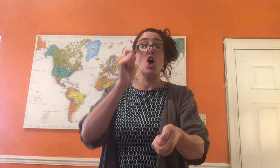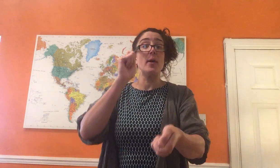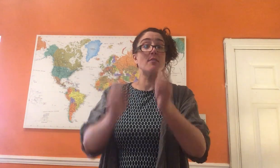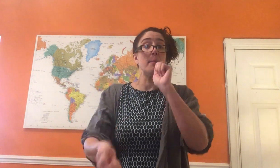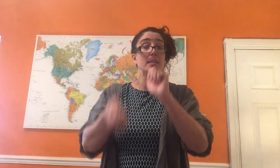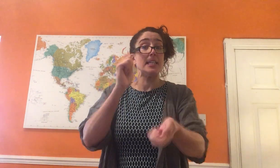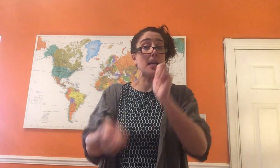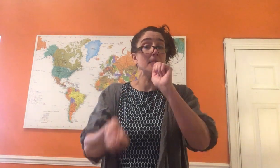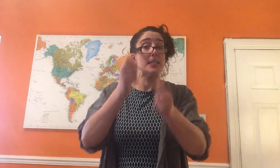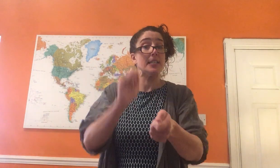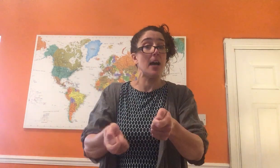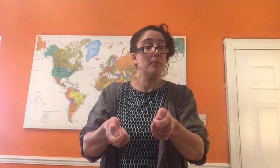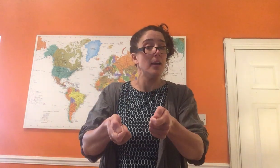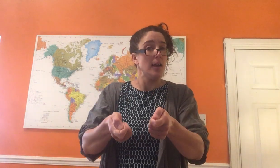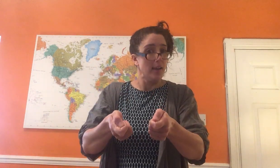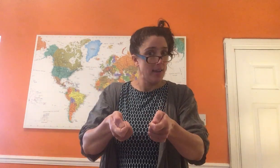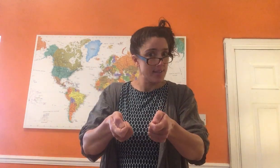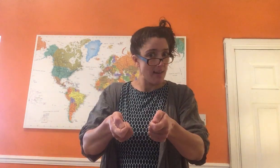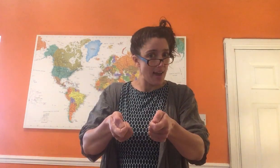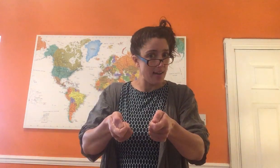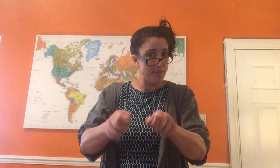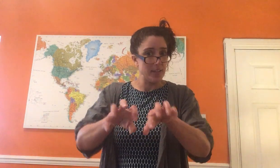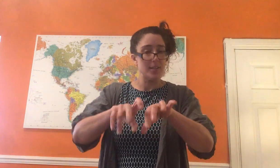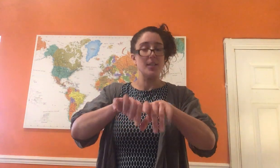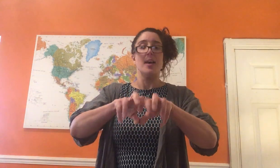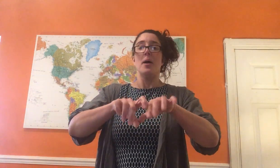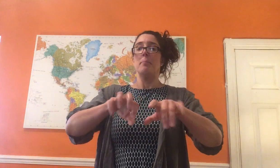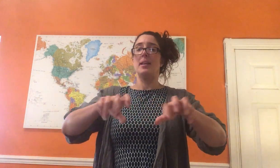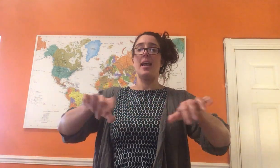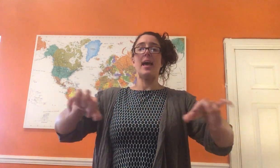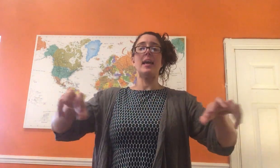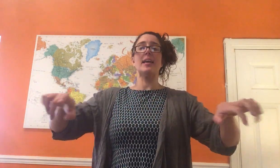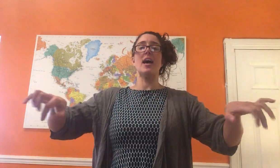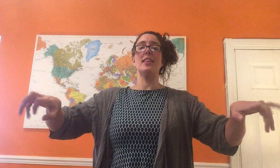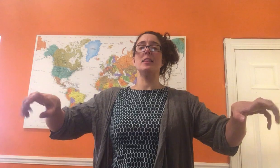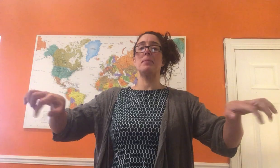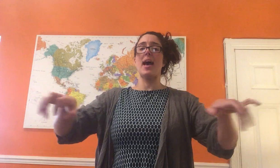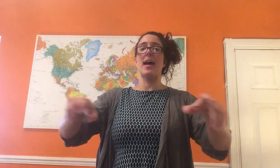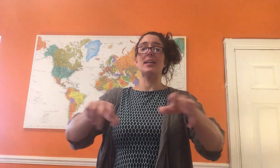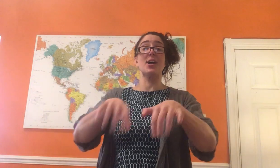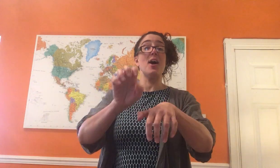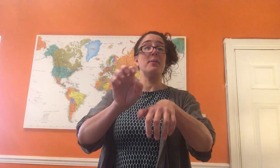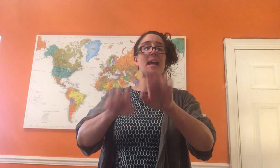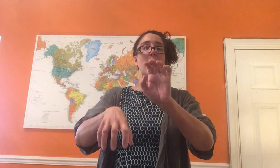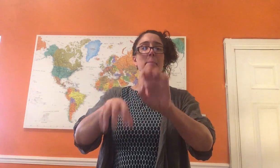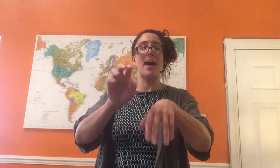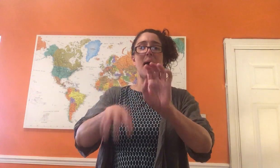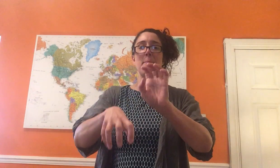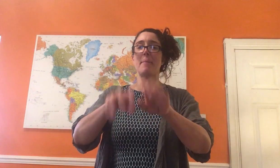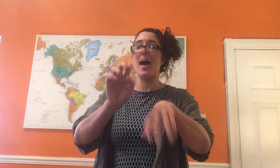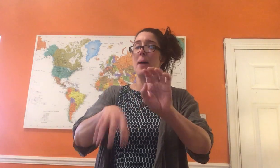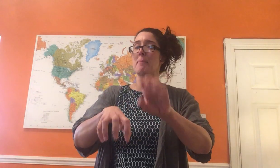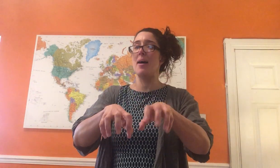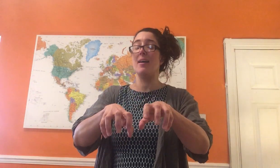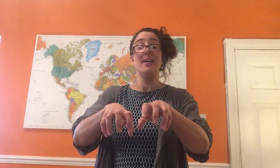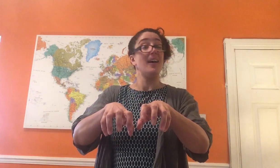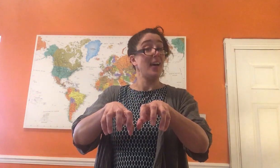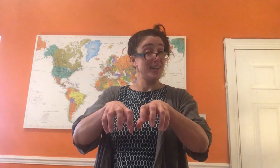going rum-ty-tum-ty-tum. Here's our elephant. Playing on the piano, going hum-ma-hum-ma-hum-ma. And